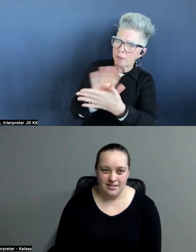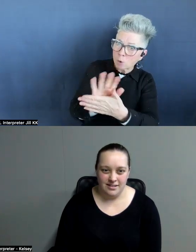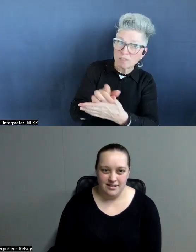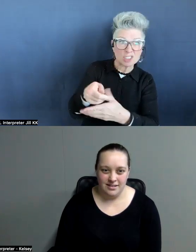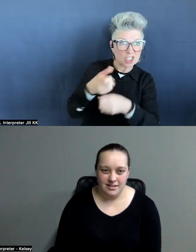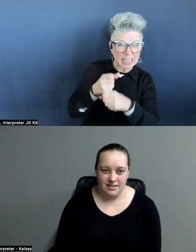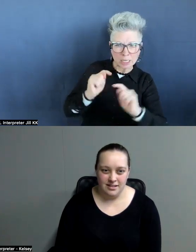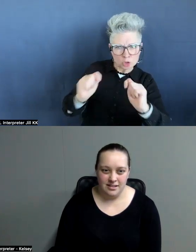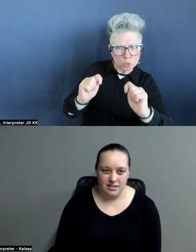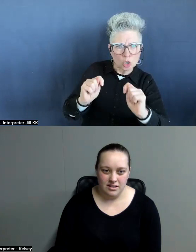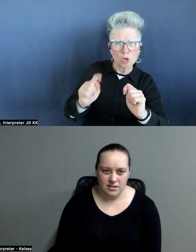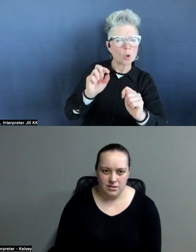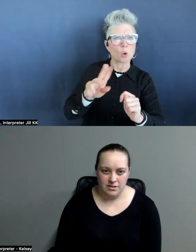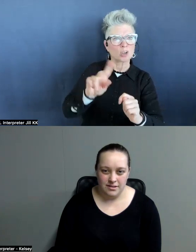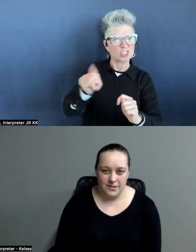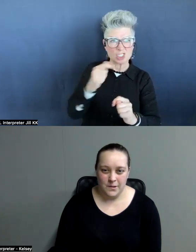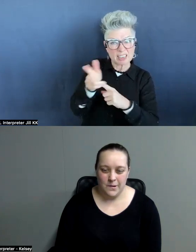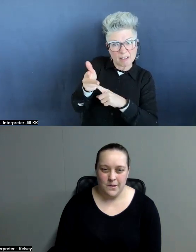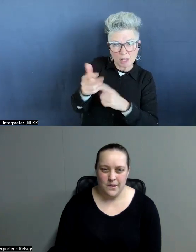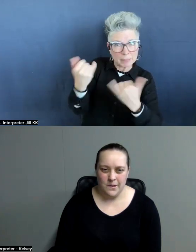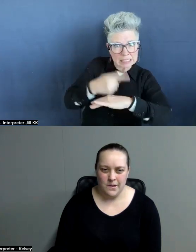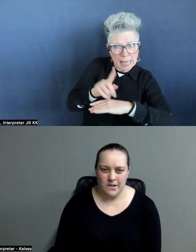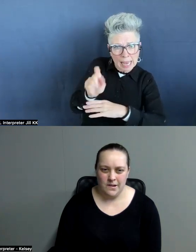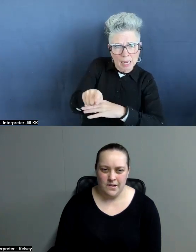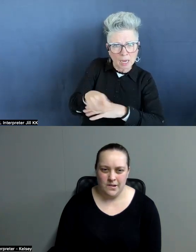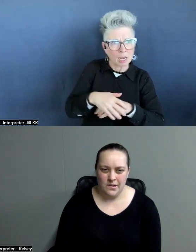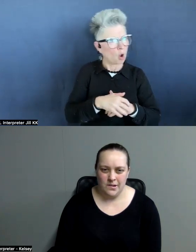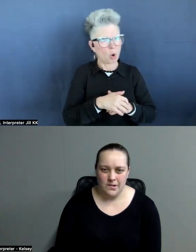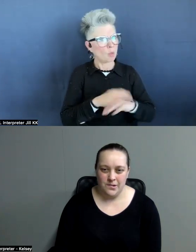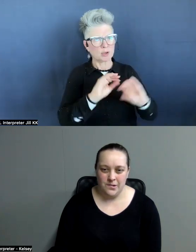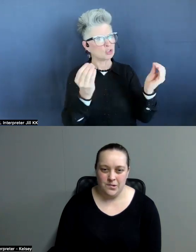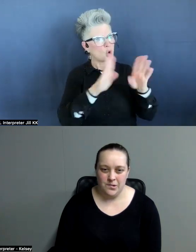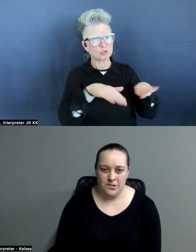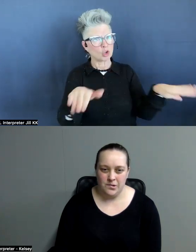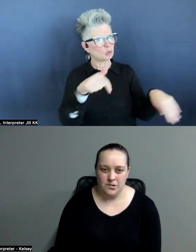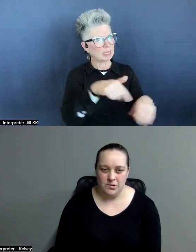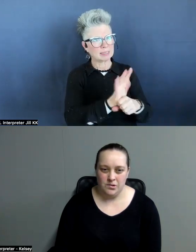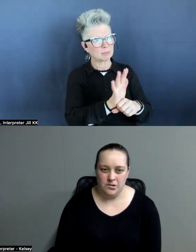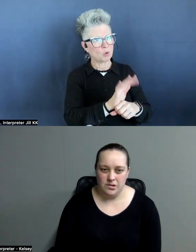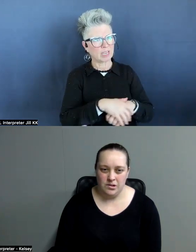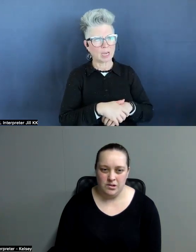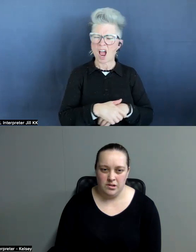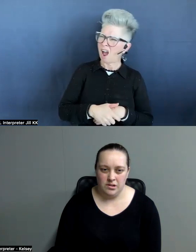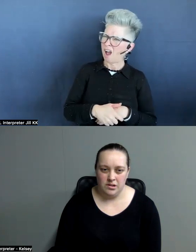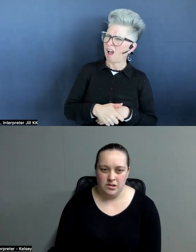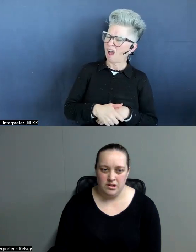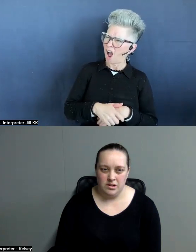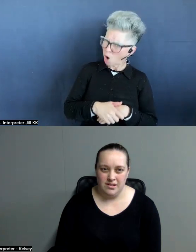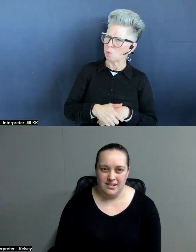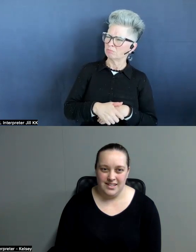tutored or is she just not filming today? And I was like, oh, there are no children in this movie. I was like, oh, okay.